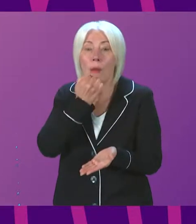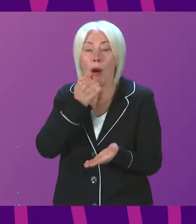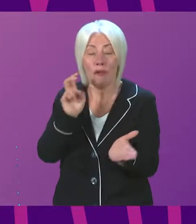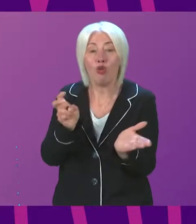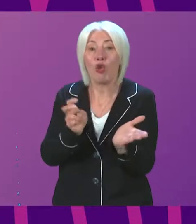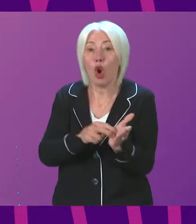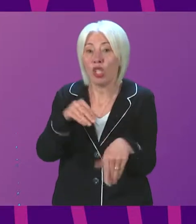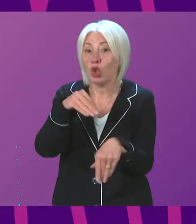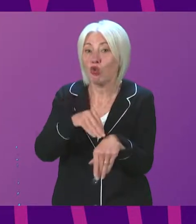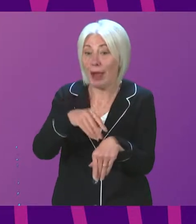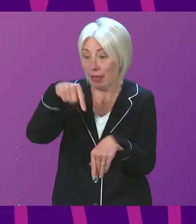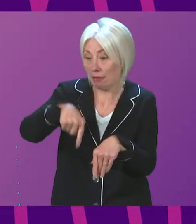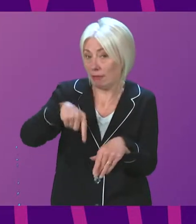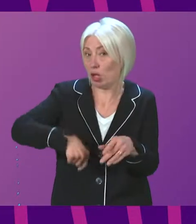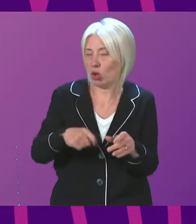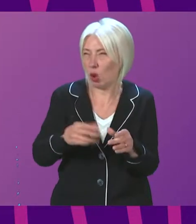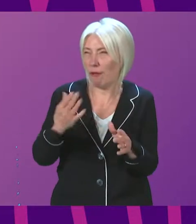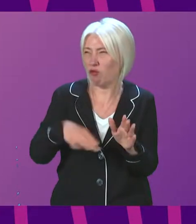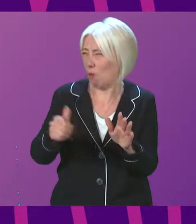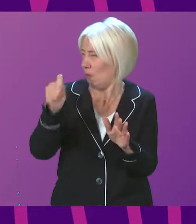crime in this country since, I think,